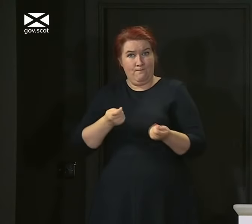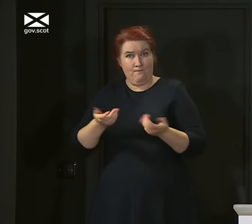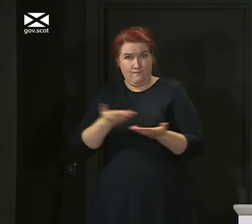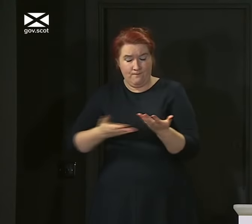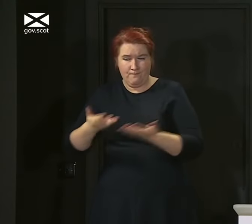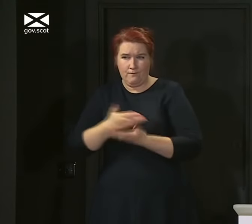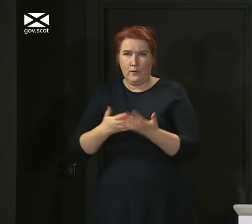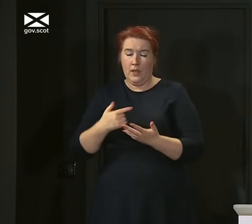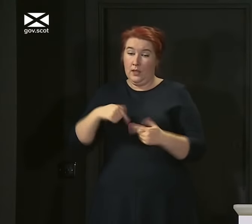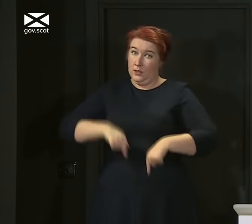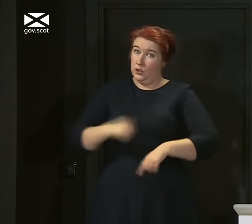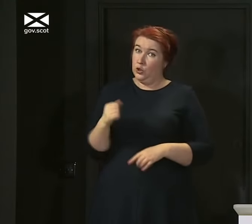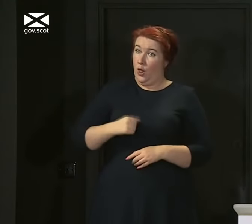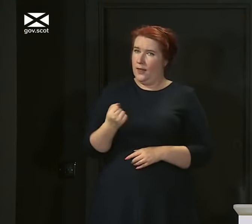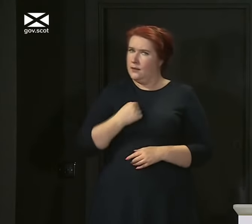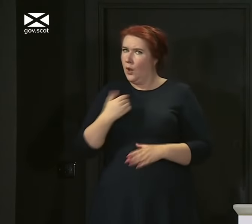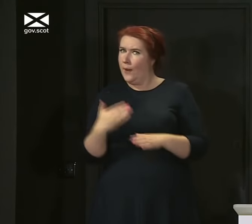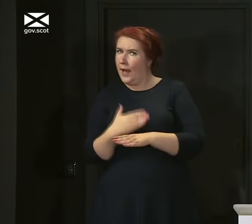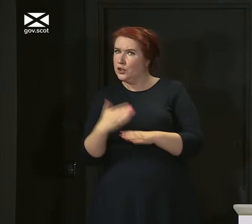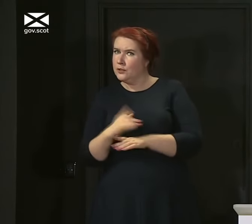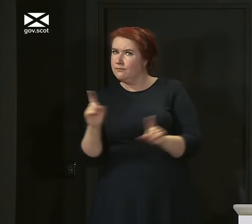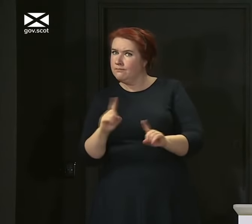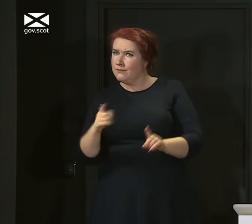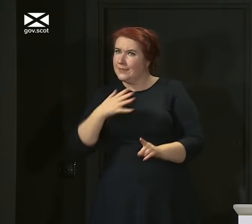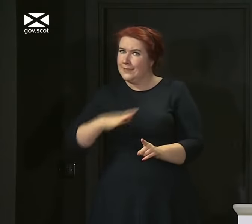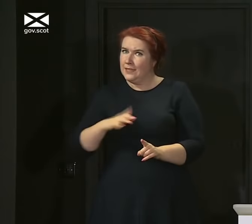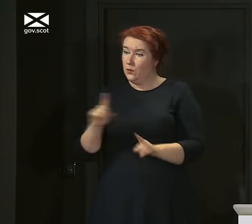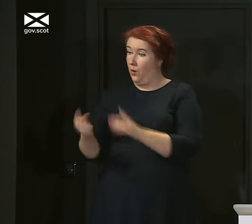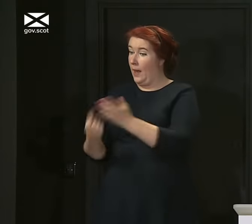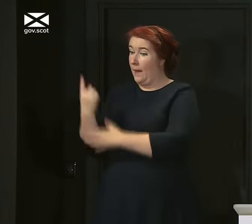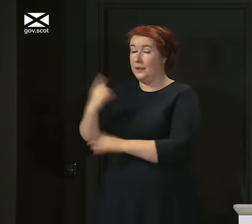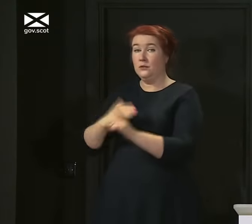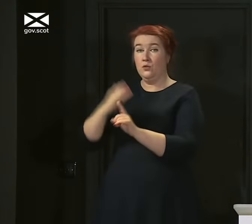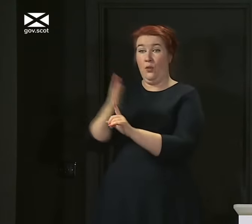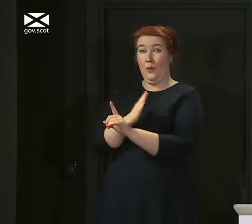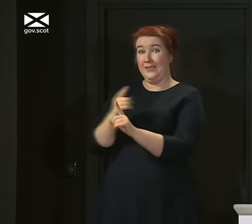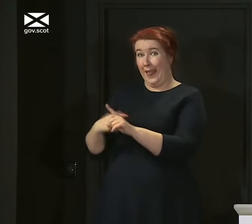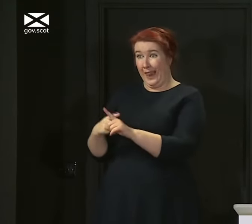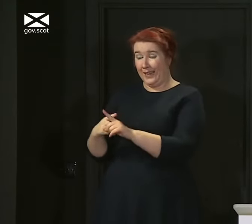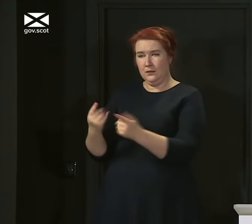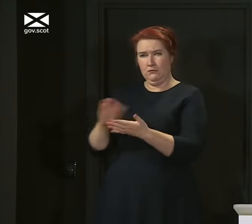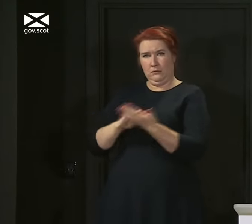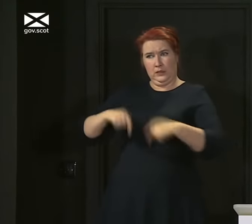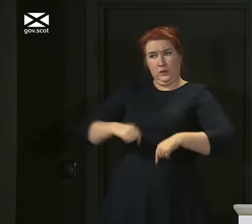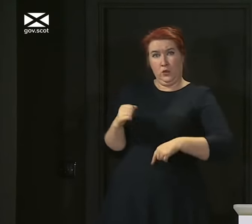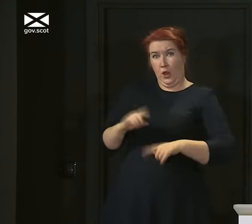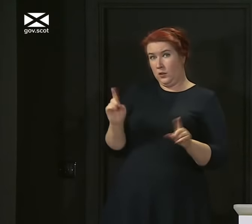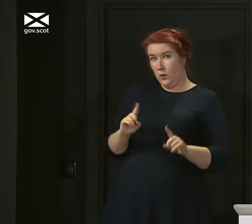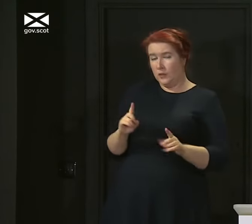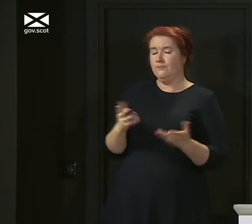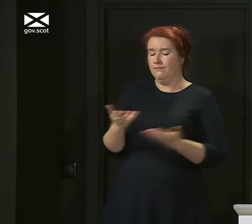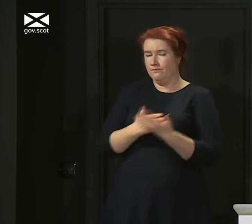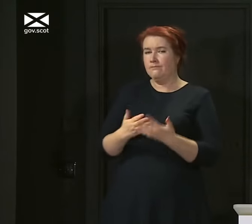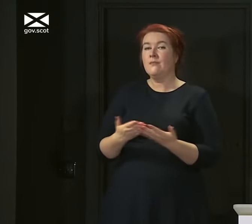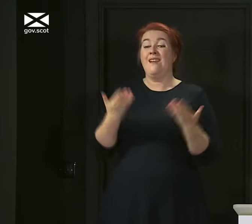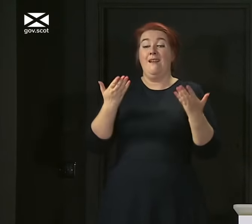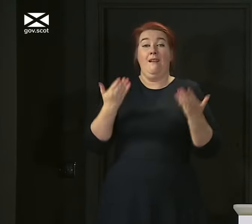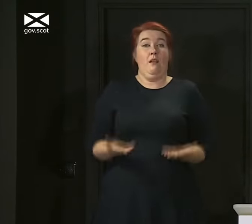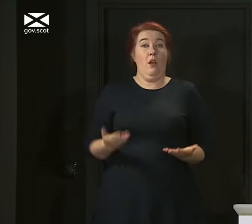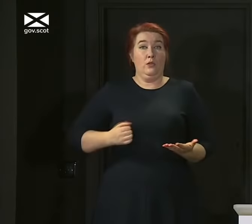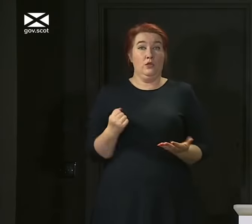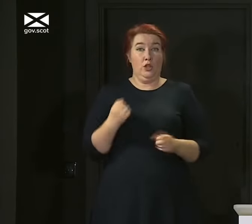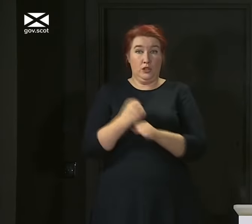actions we needed to take here in Scotland in light of developments in the north of England. The Scottish Government has now issued